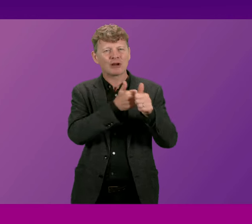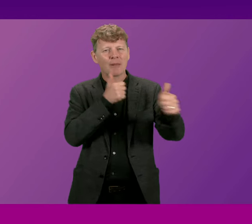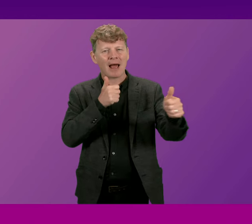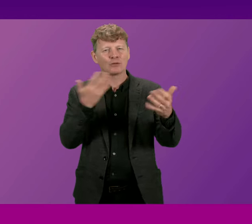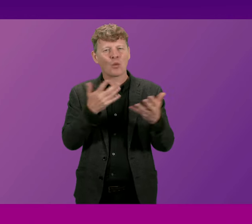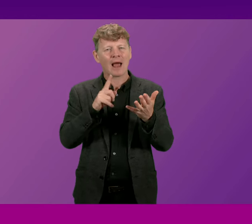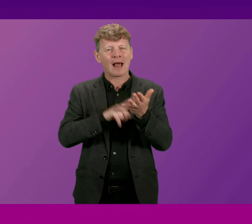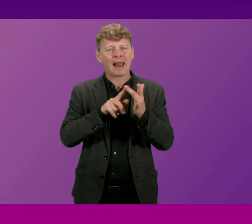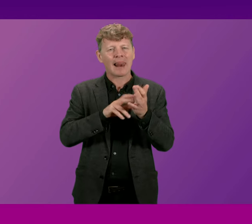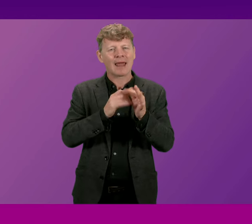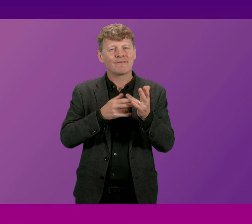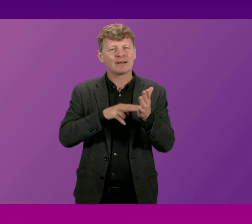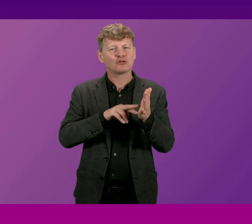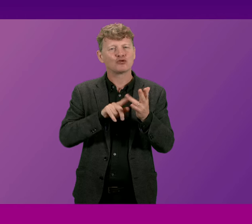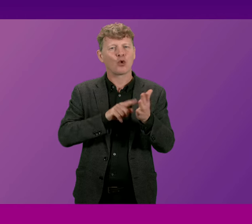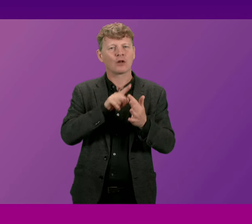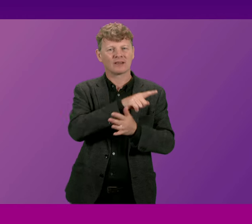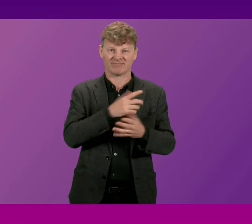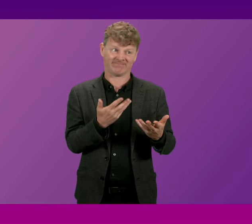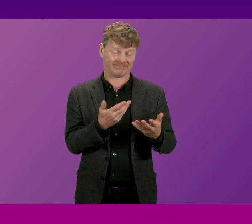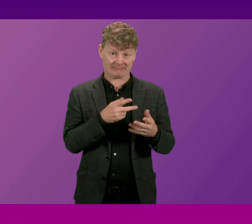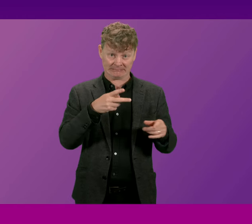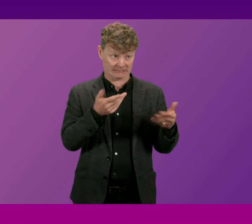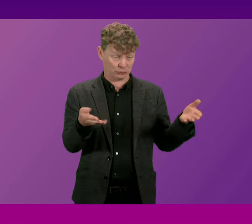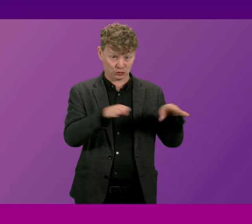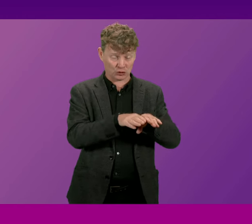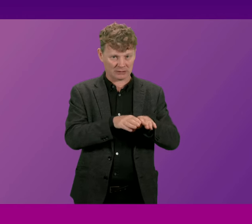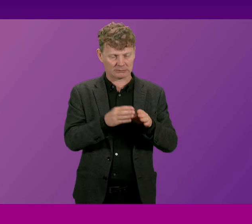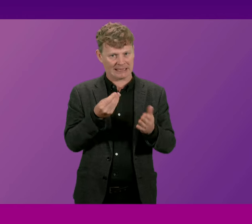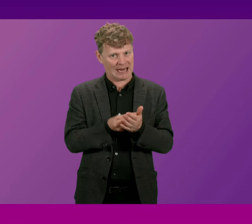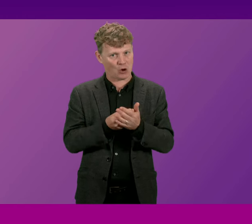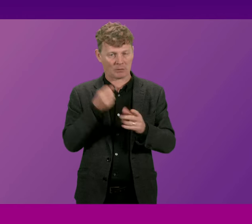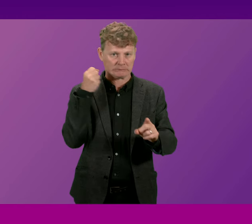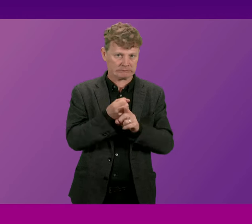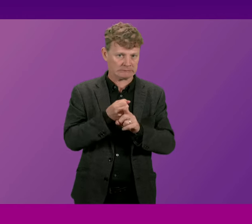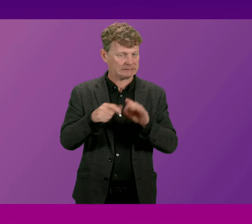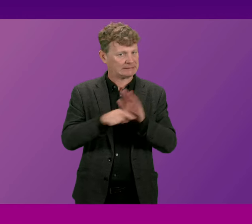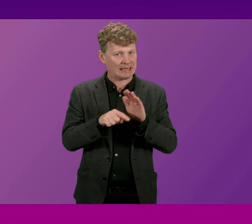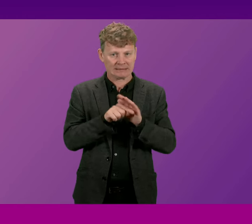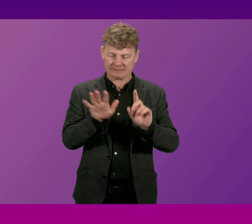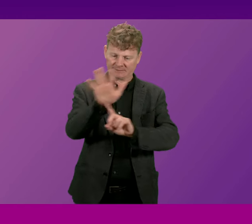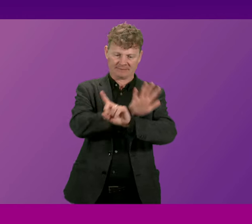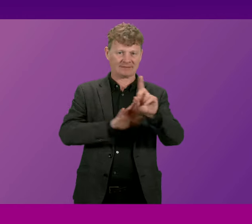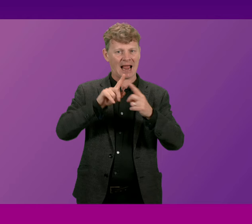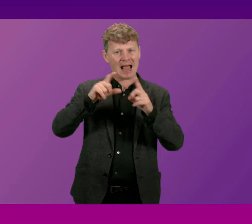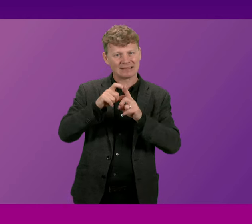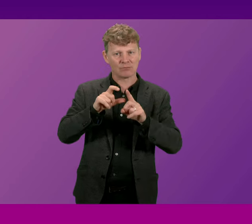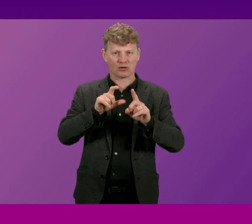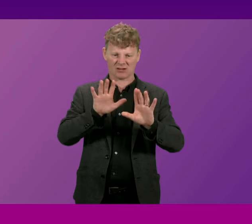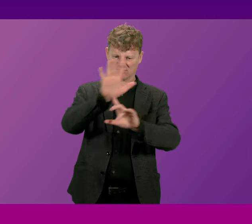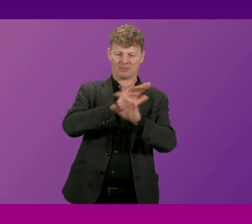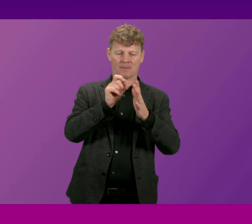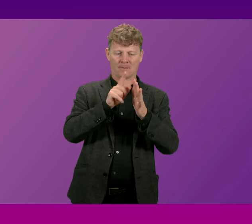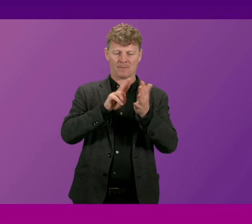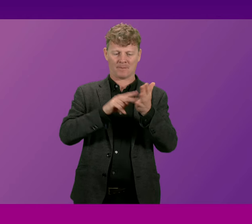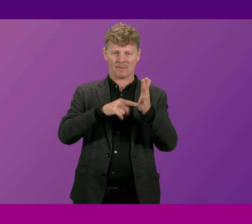announcement could have a significant impact both socially and economically for my constituents in neighbouring Edinburgh Pentlands and beyond can